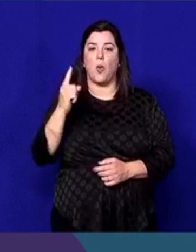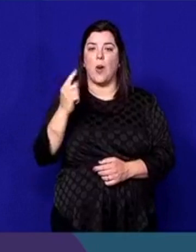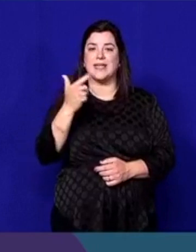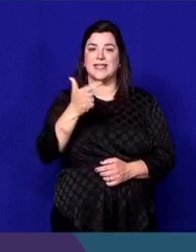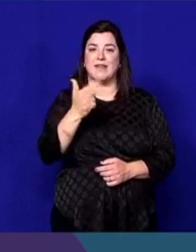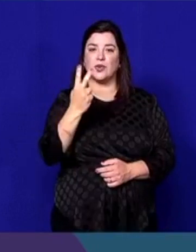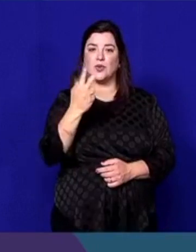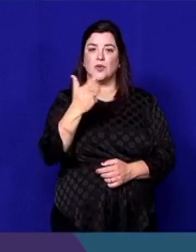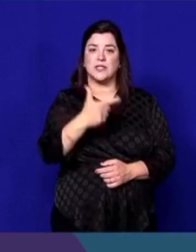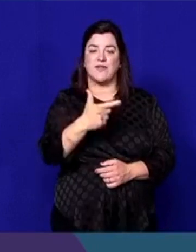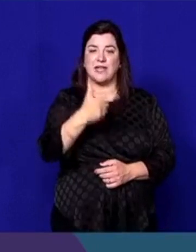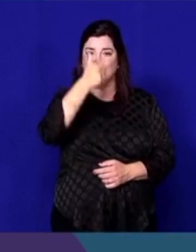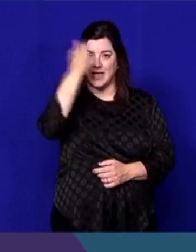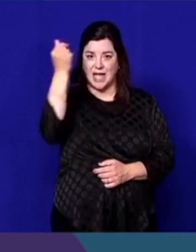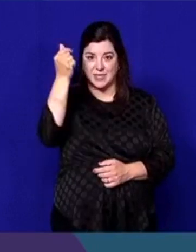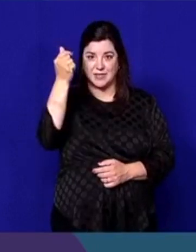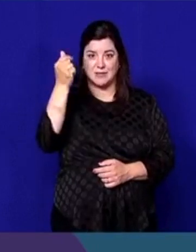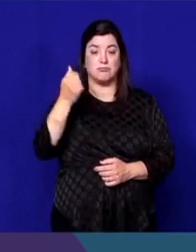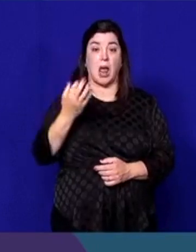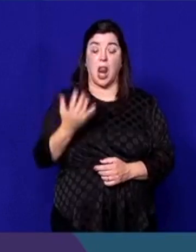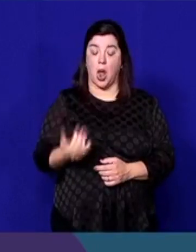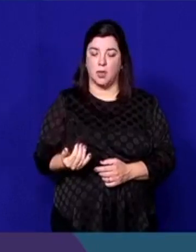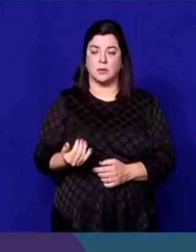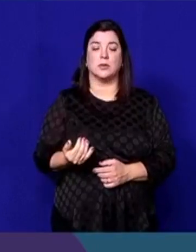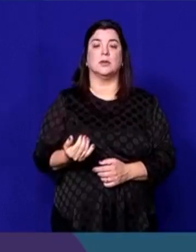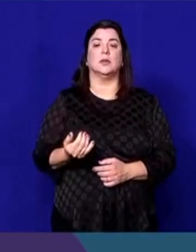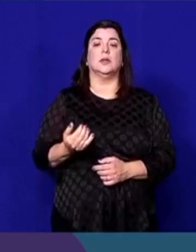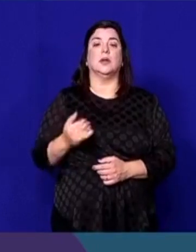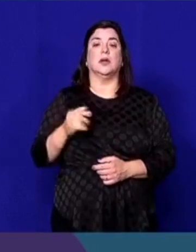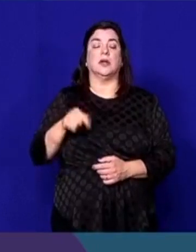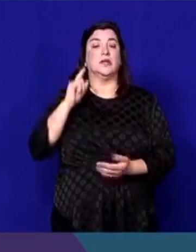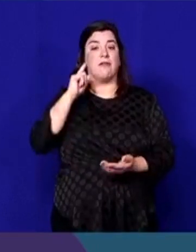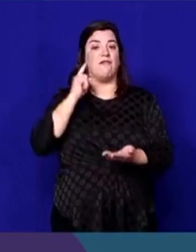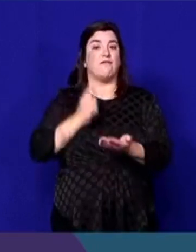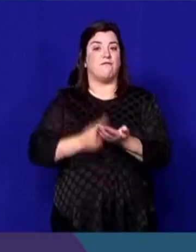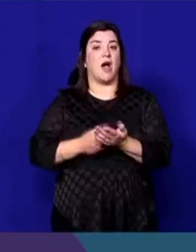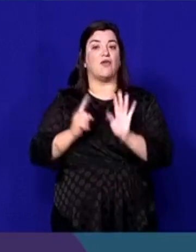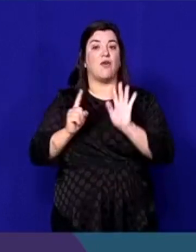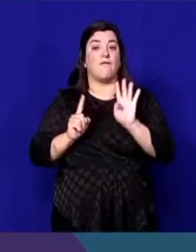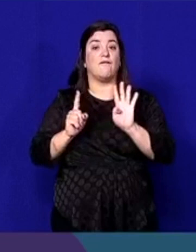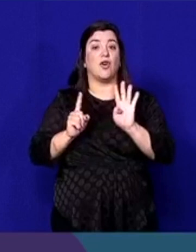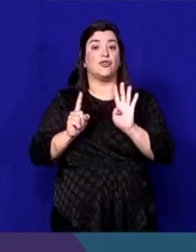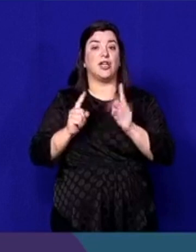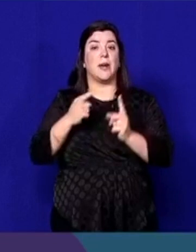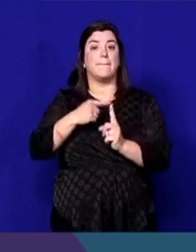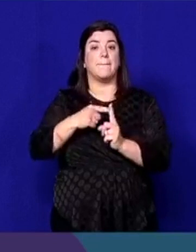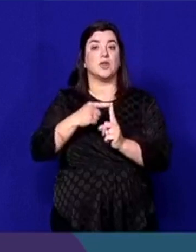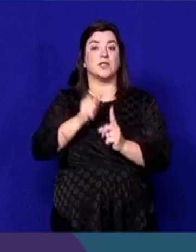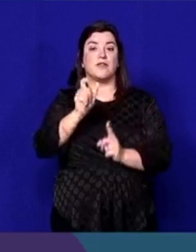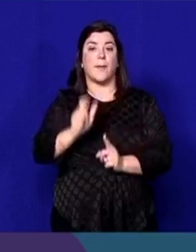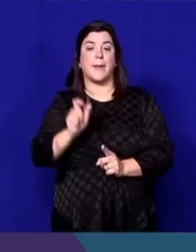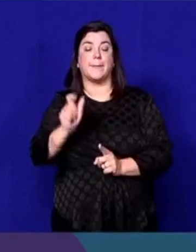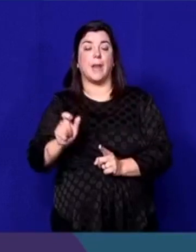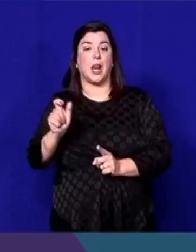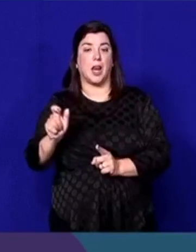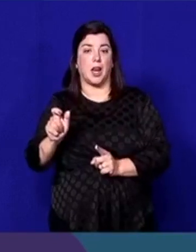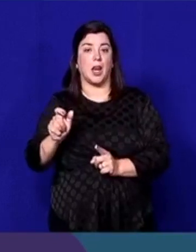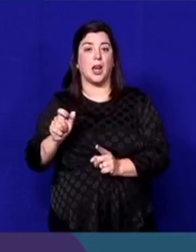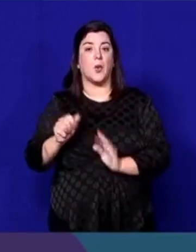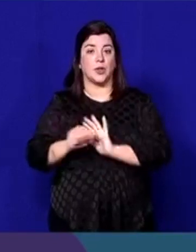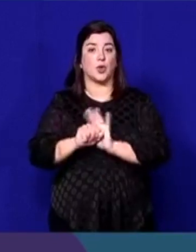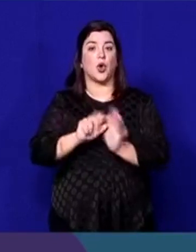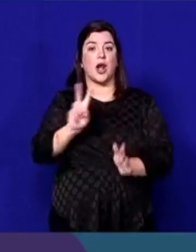tests, and out of these we had 14 positive cases. So the total of positive cases now is